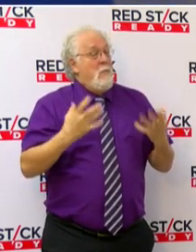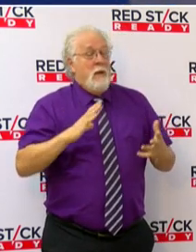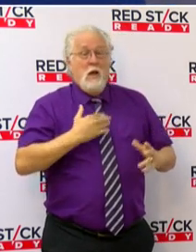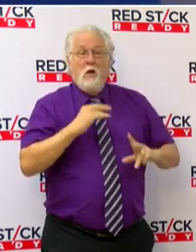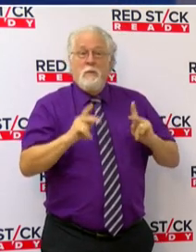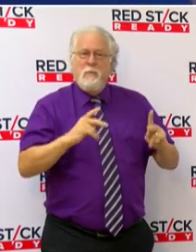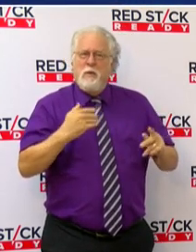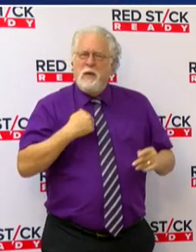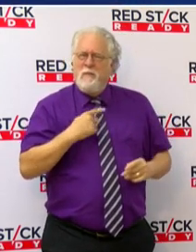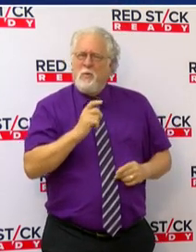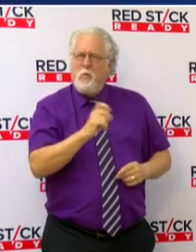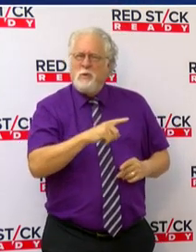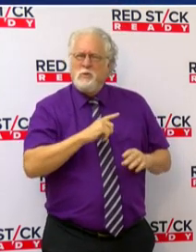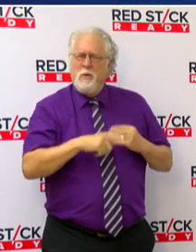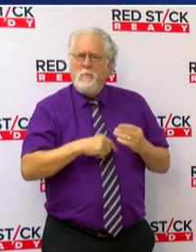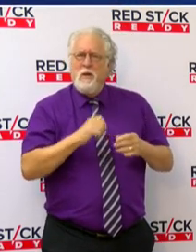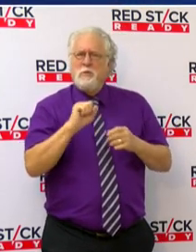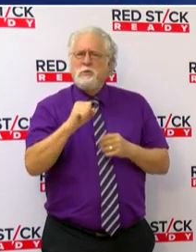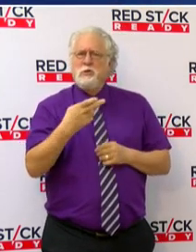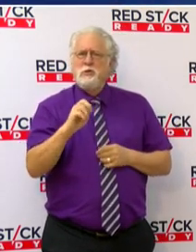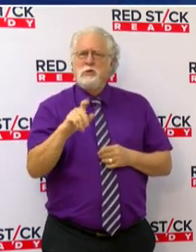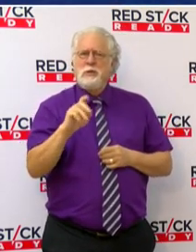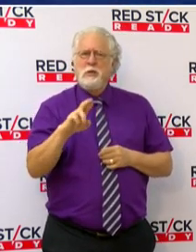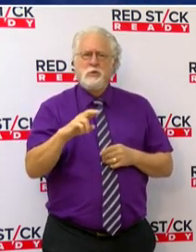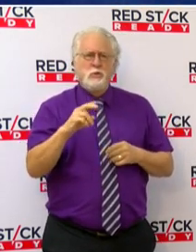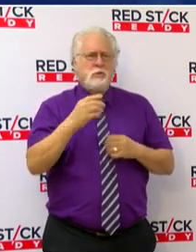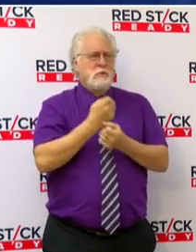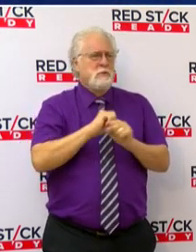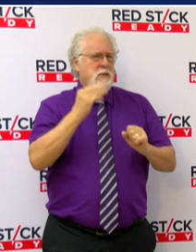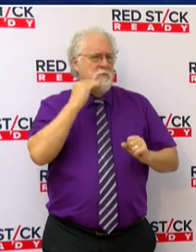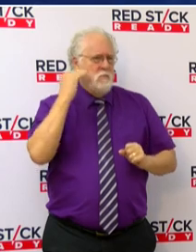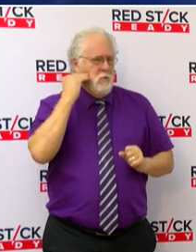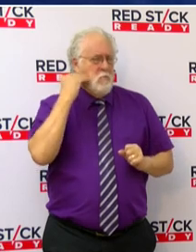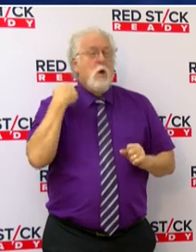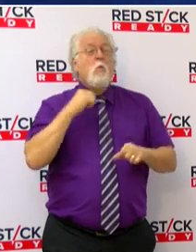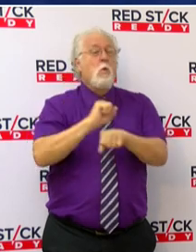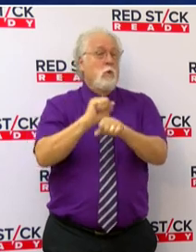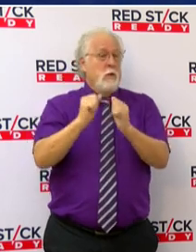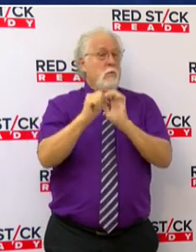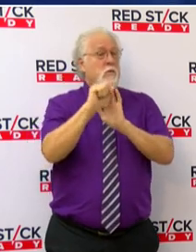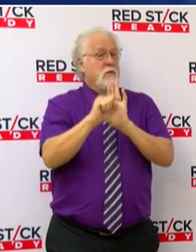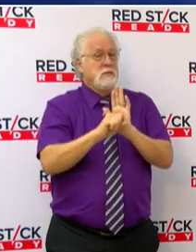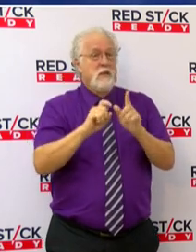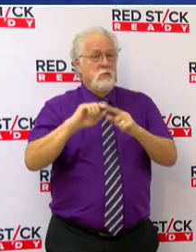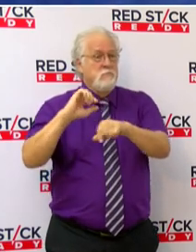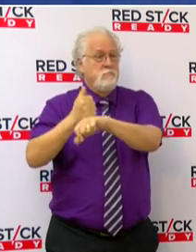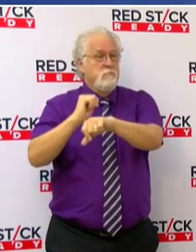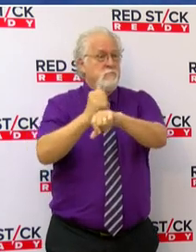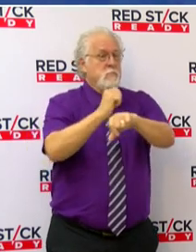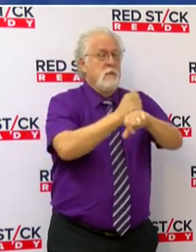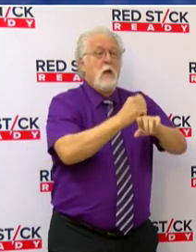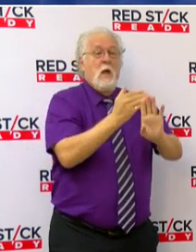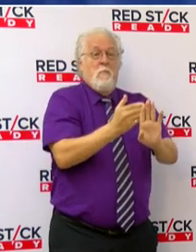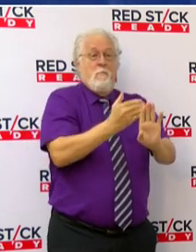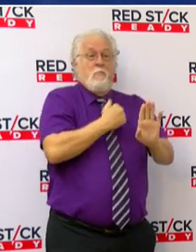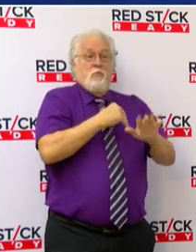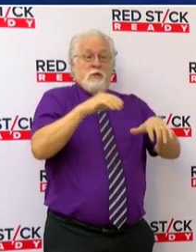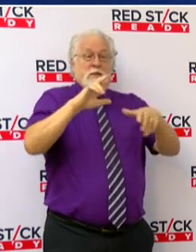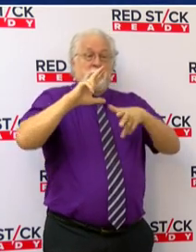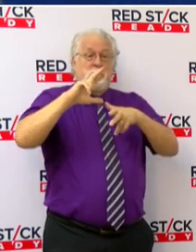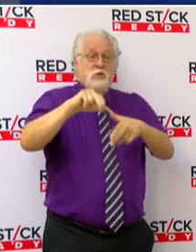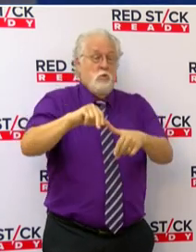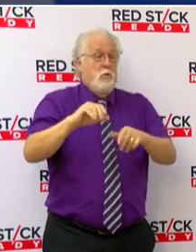may have questions about shelters. We are proactively working with the state to establish pre-storm shelters